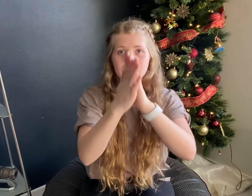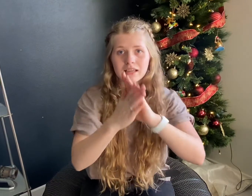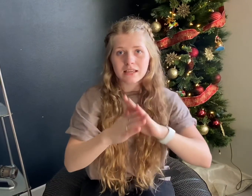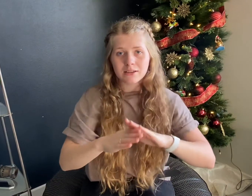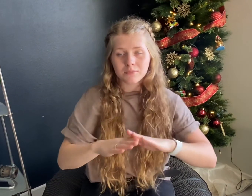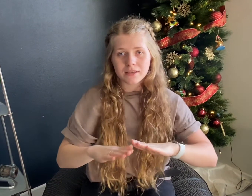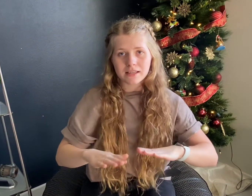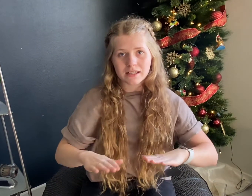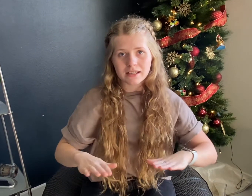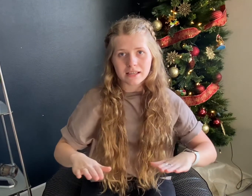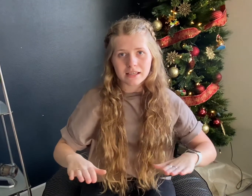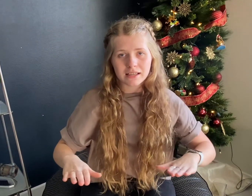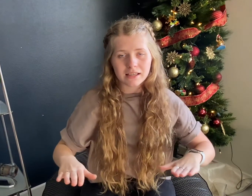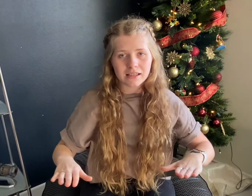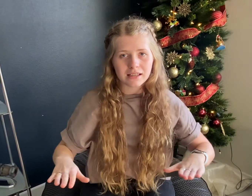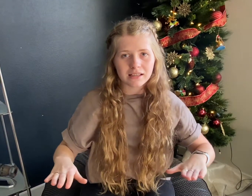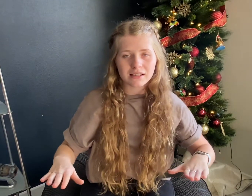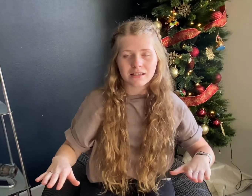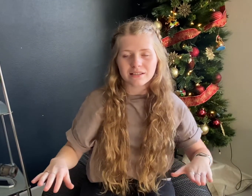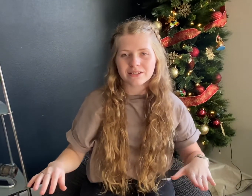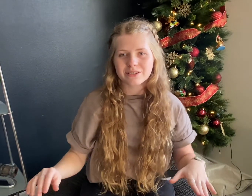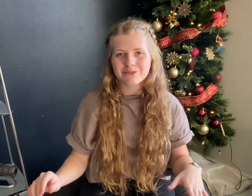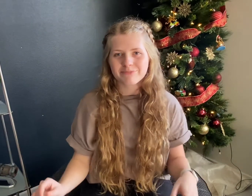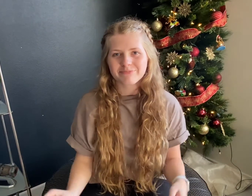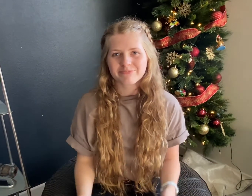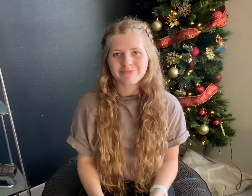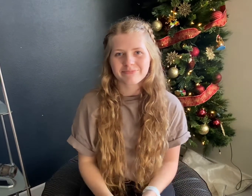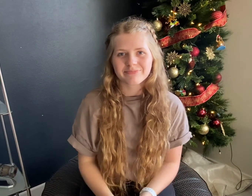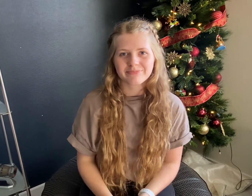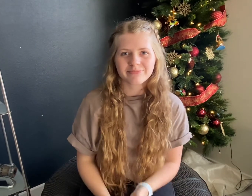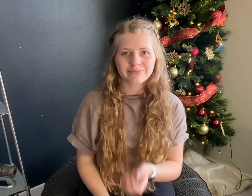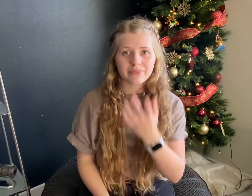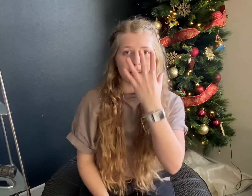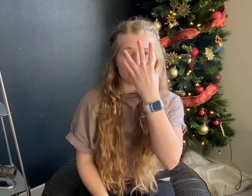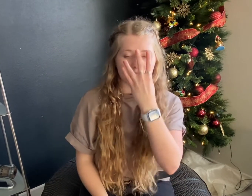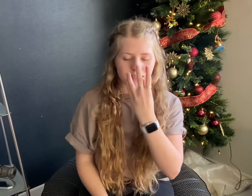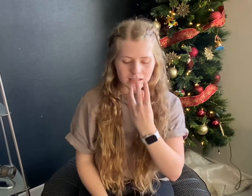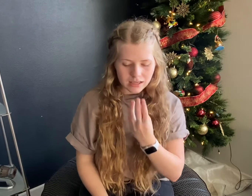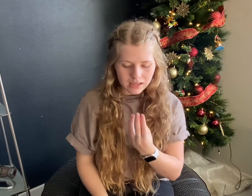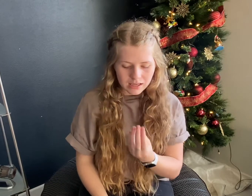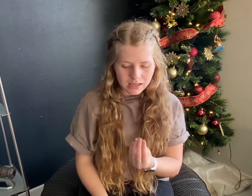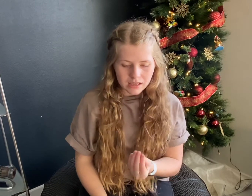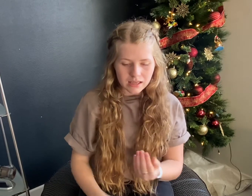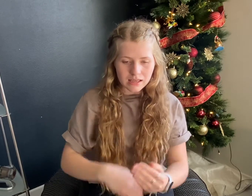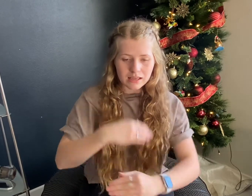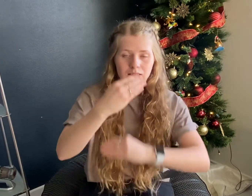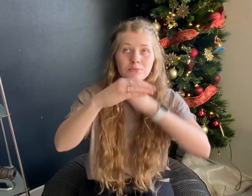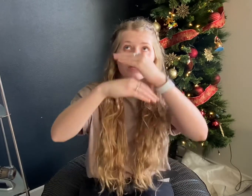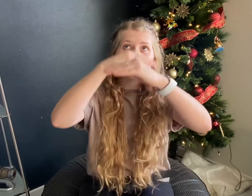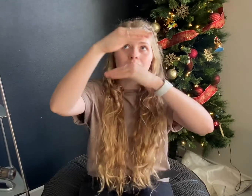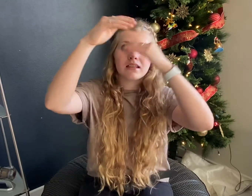peace, sleep in